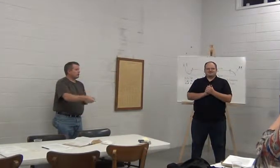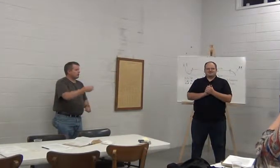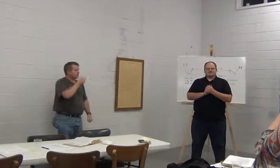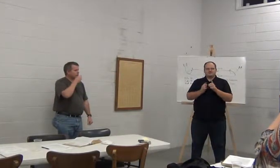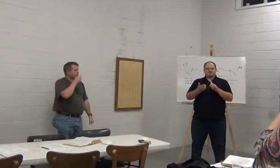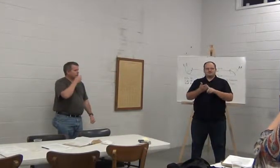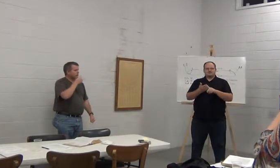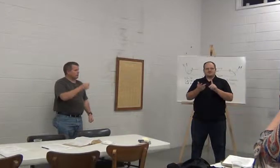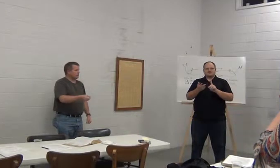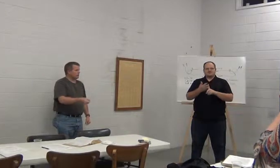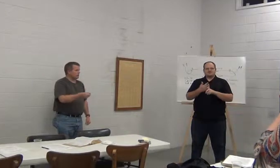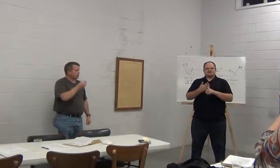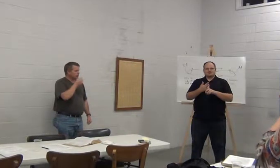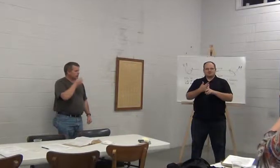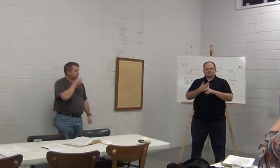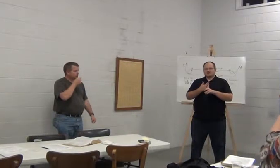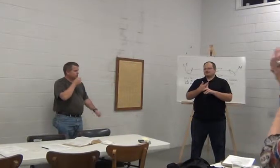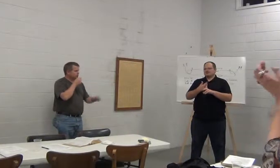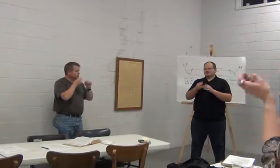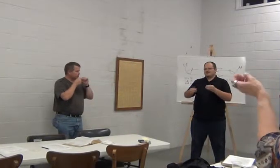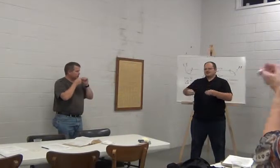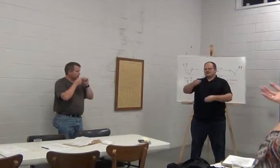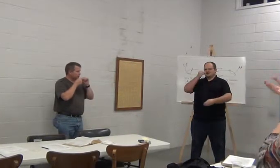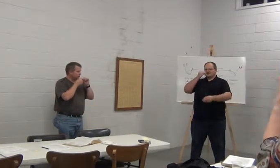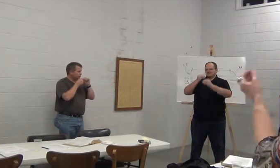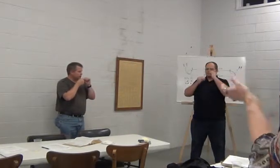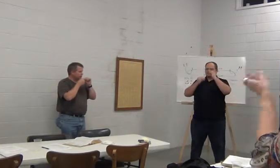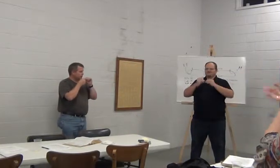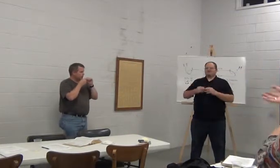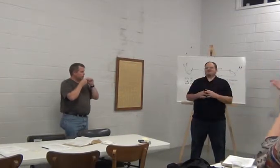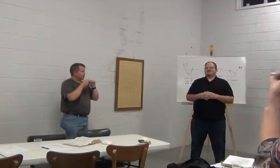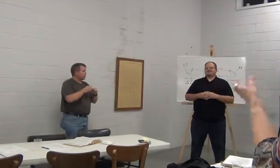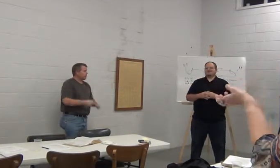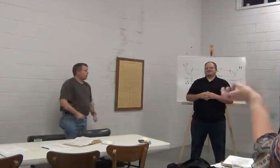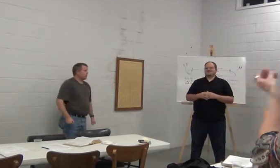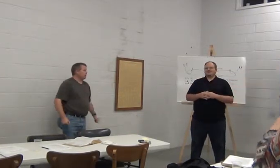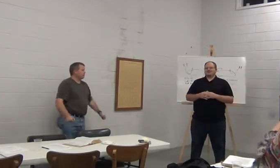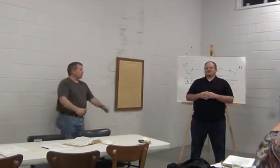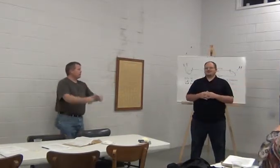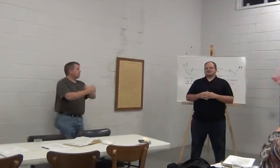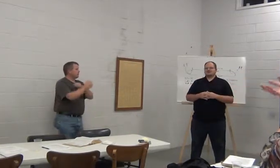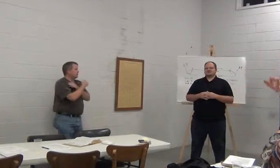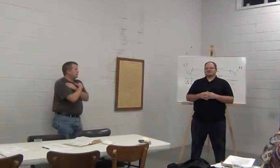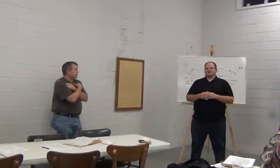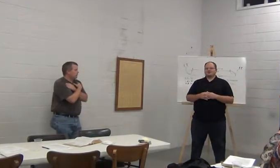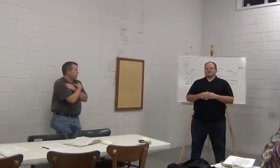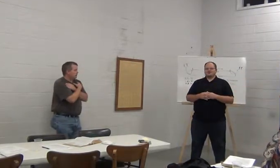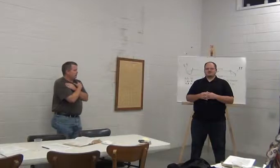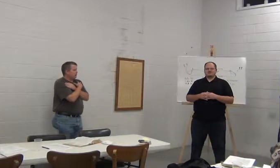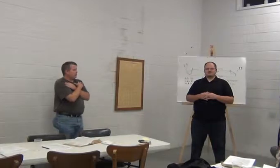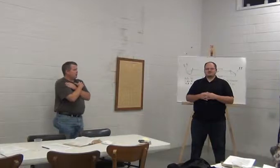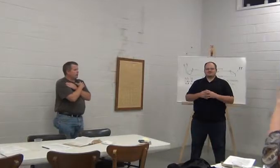There's baptism and then there's Lord's Supper. Make the Lord's Supper. Remember, the greatest commandment is love